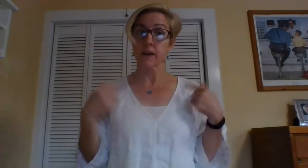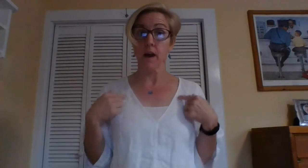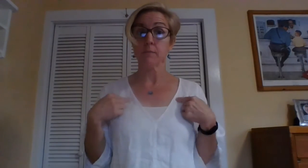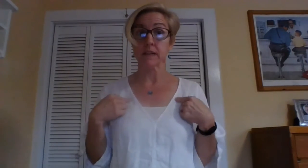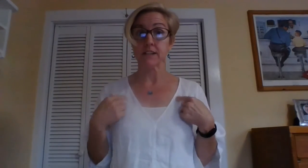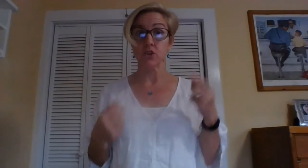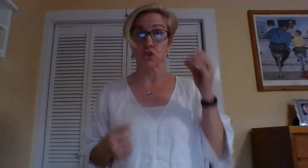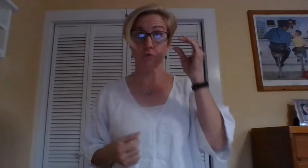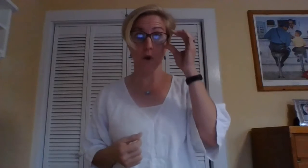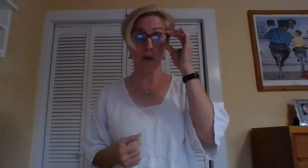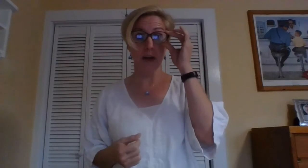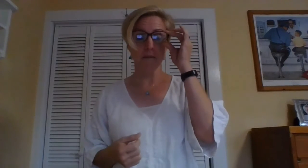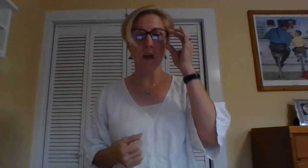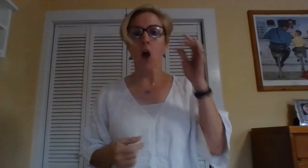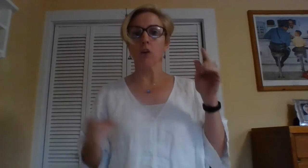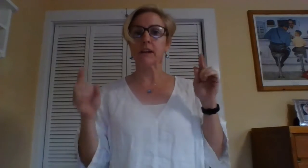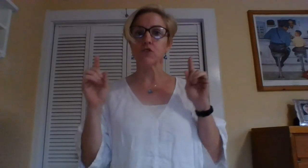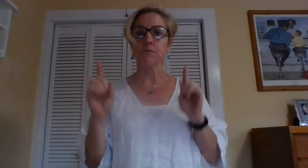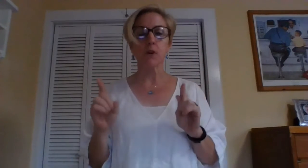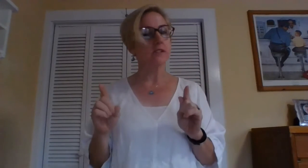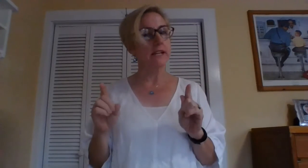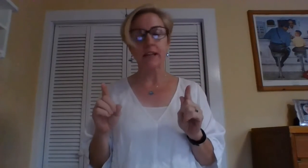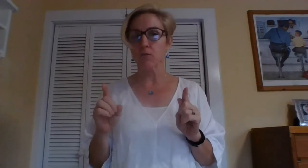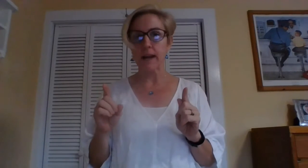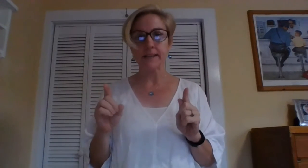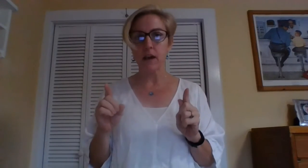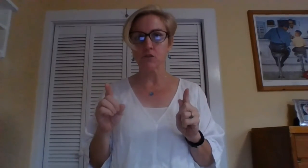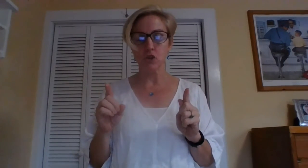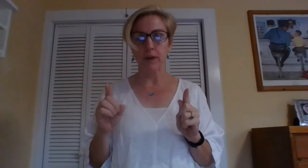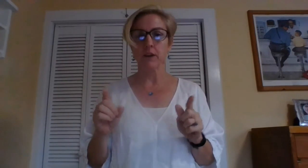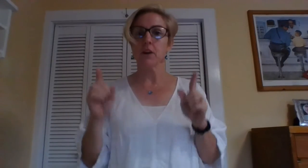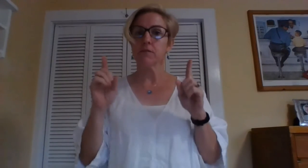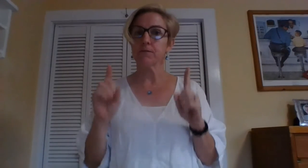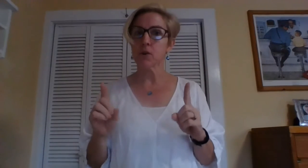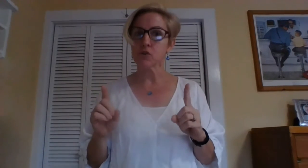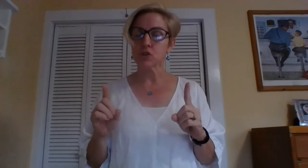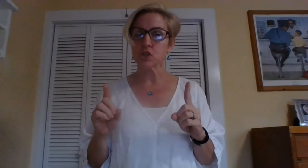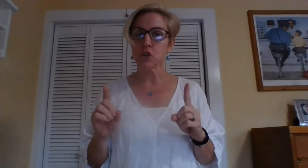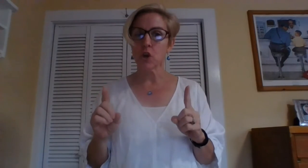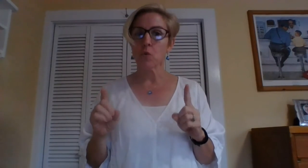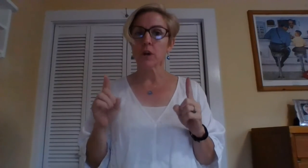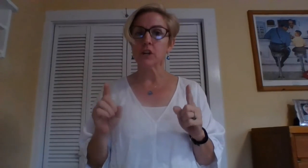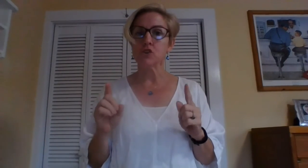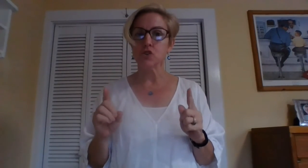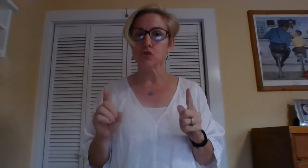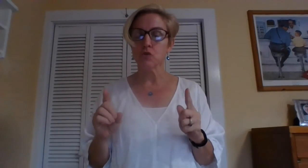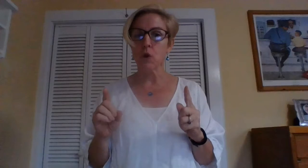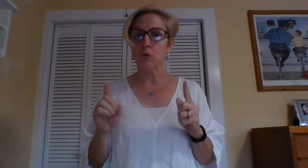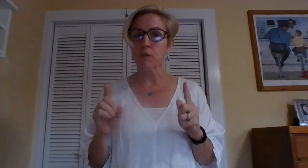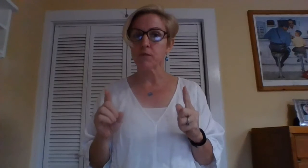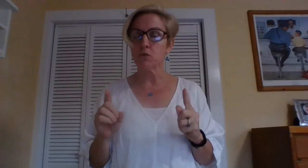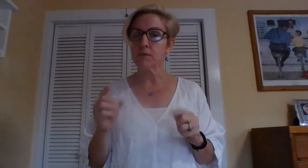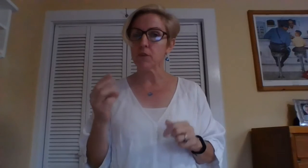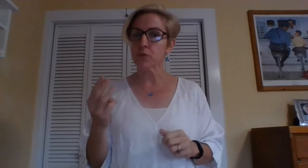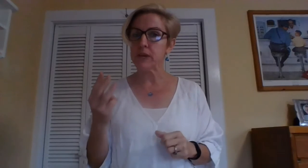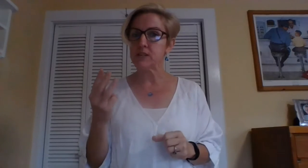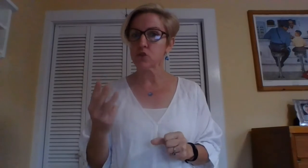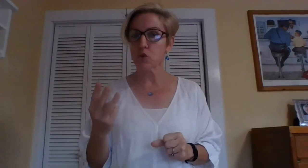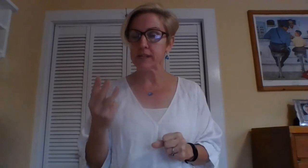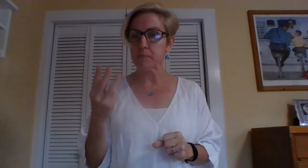that I'm going to teach you. Okay? All right. So first, let's get right down to it. First, we're going to do a review of the three stories